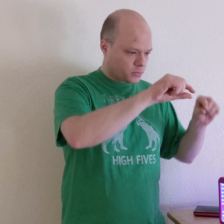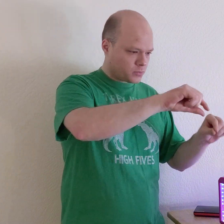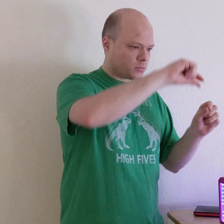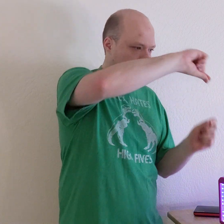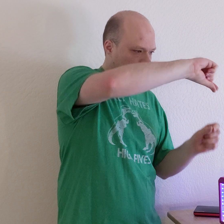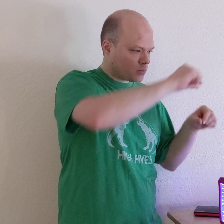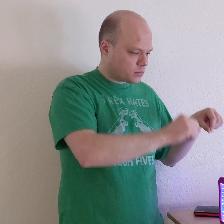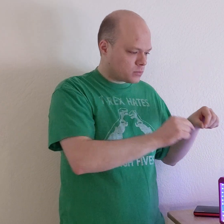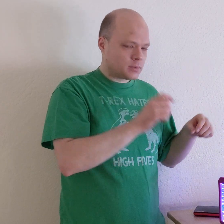solder everything together.